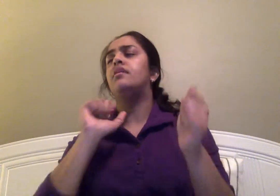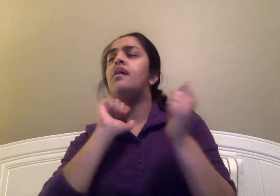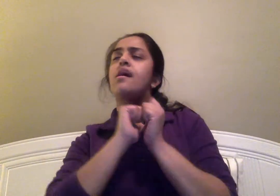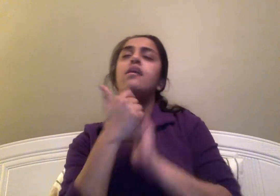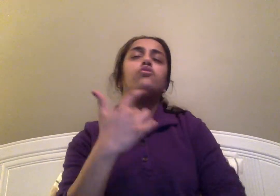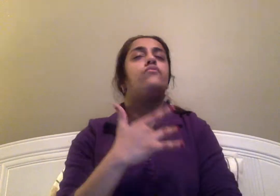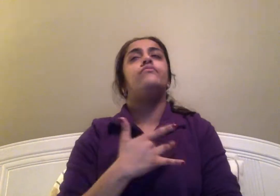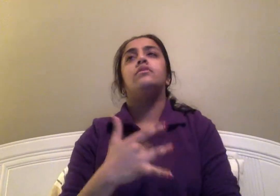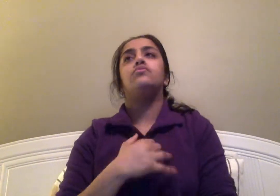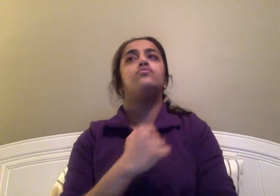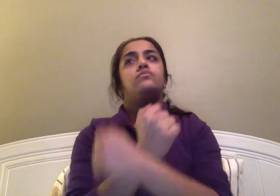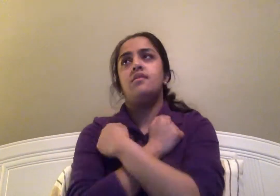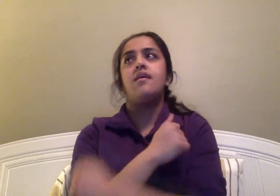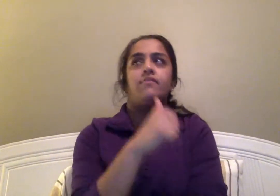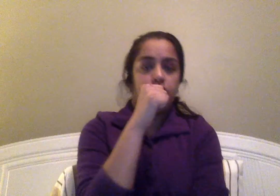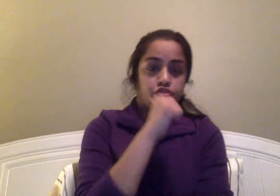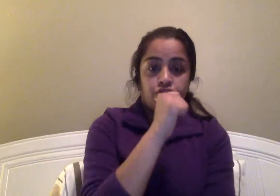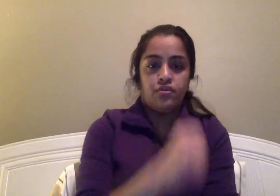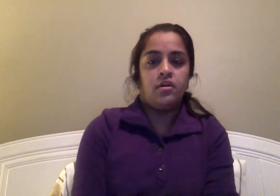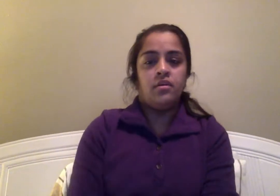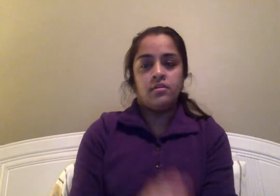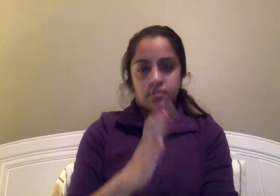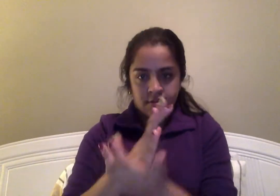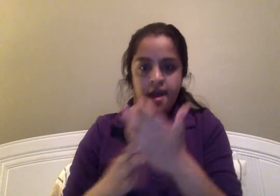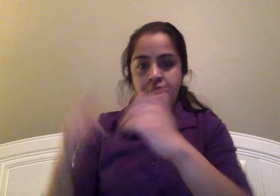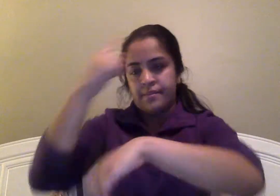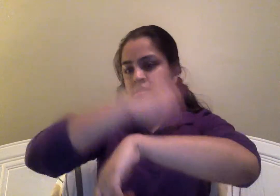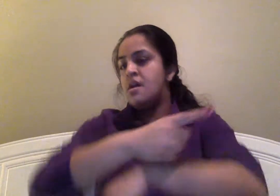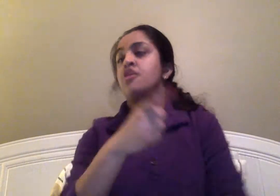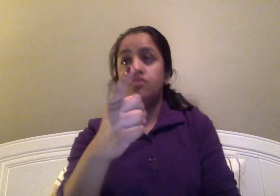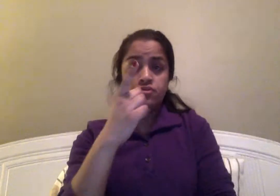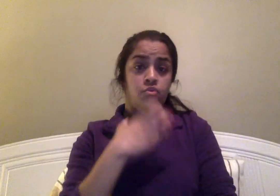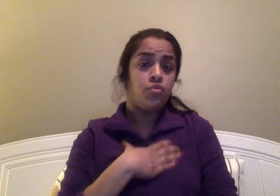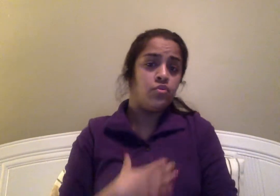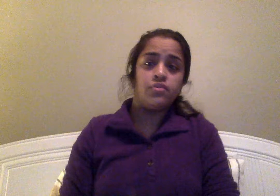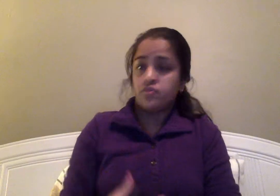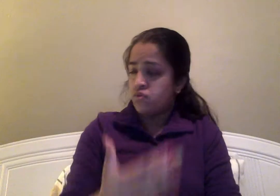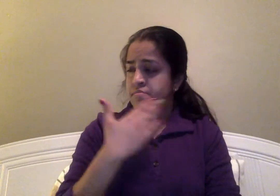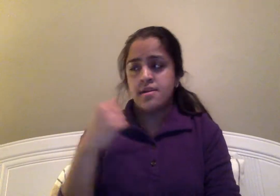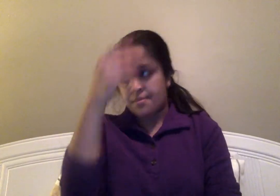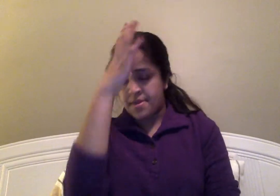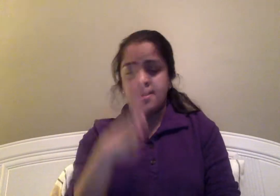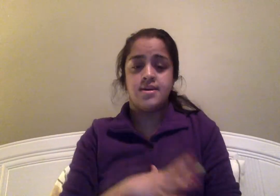feels to love a girl, someday you wish you were a better man,